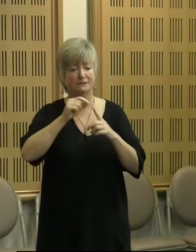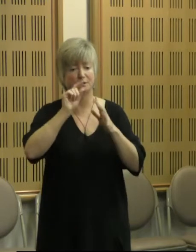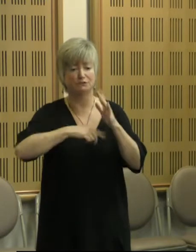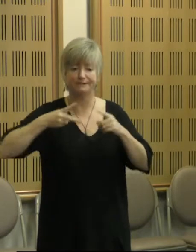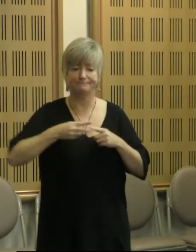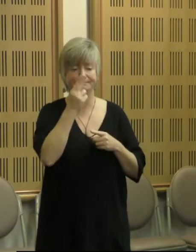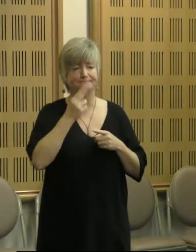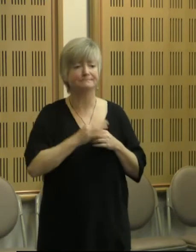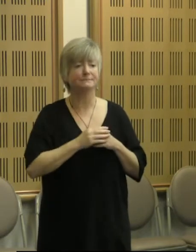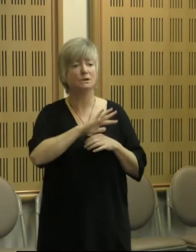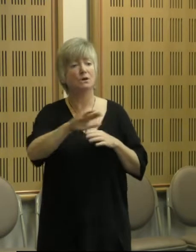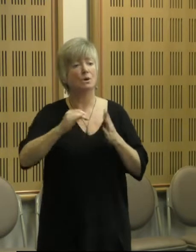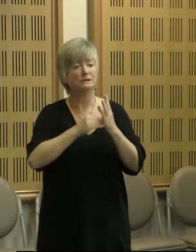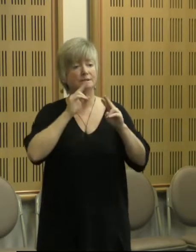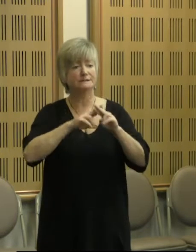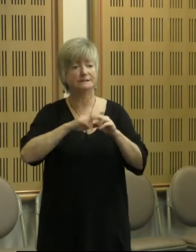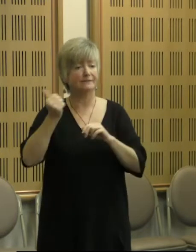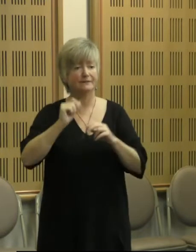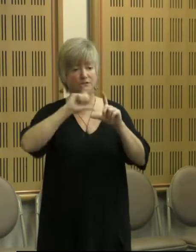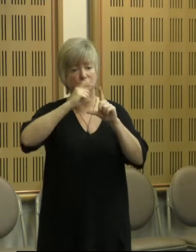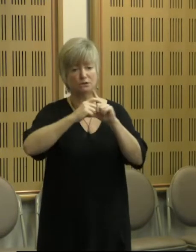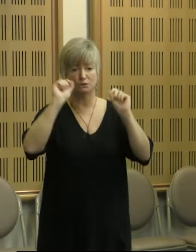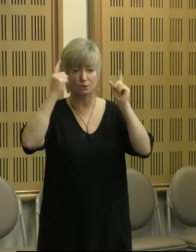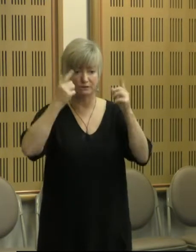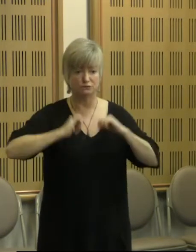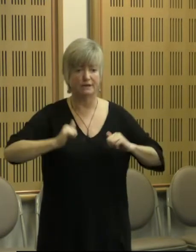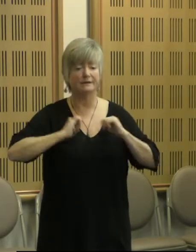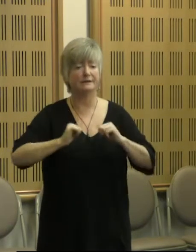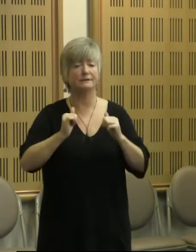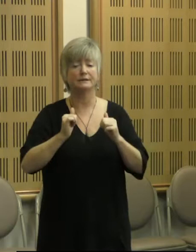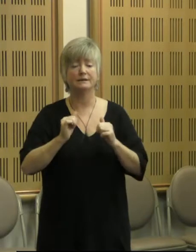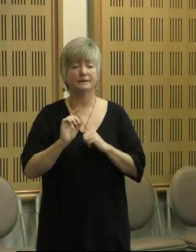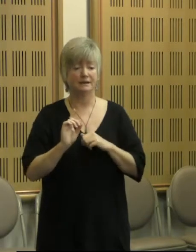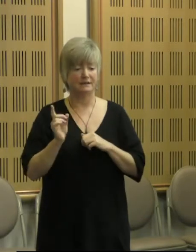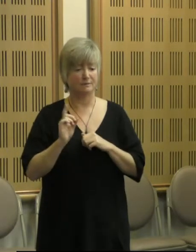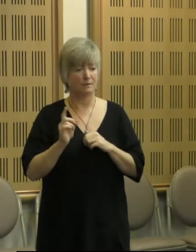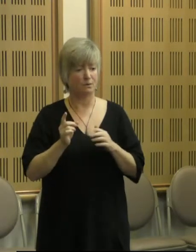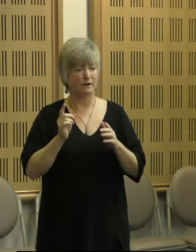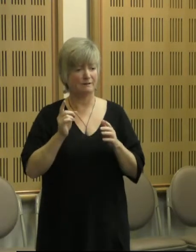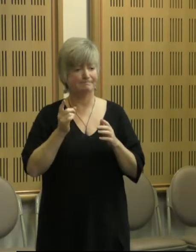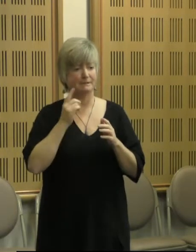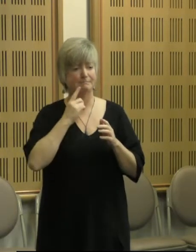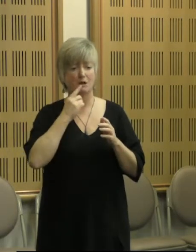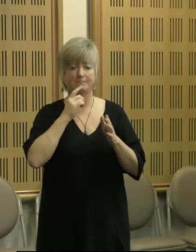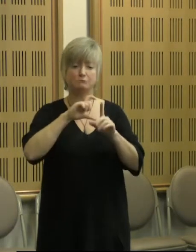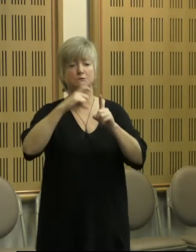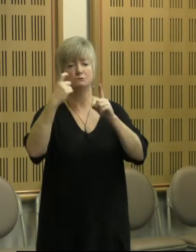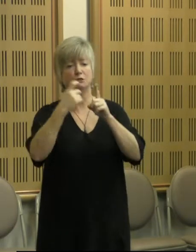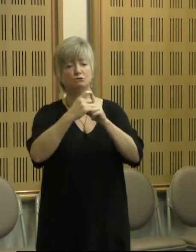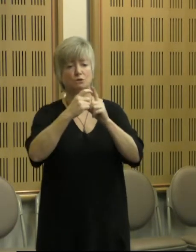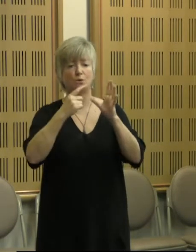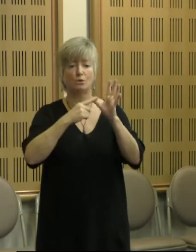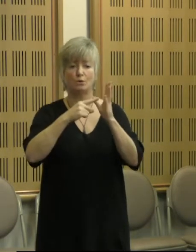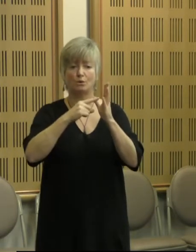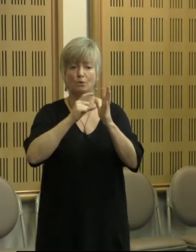All of our staff have undertaken cultural awareness training, and we're in the midst of a type of, I suppose, cultural audit. In that,